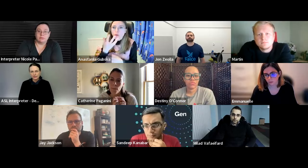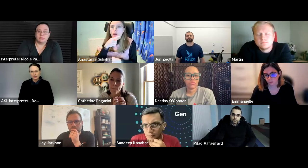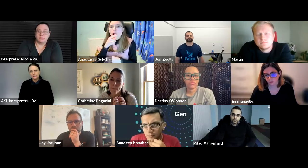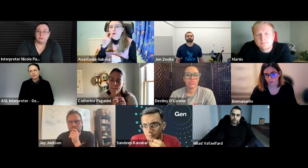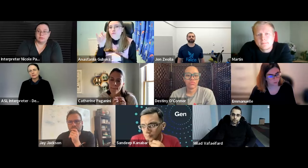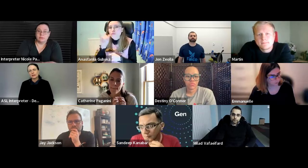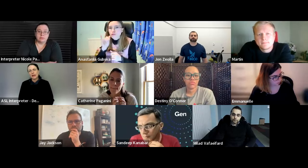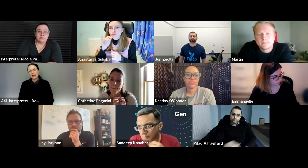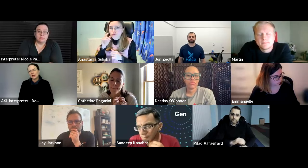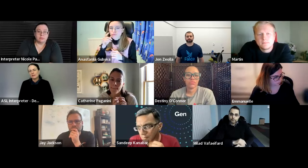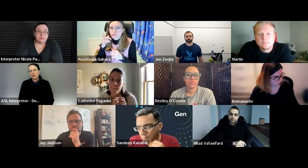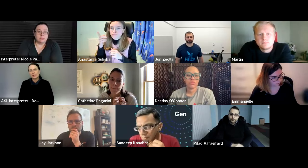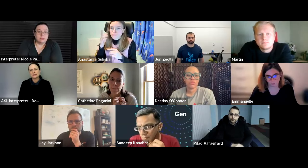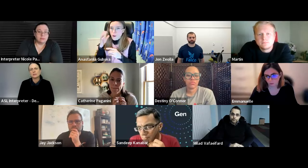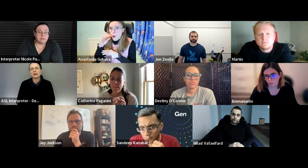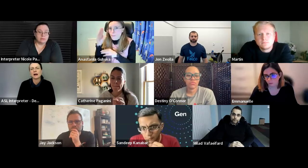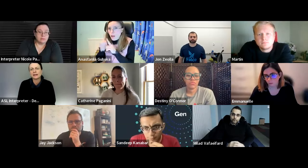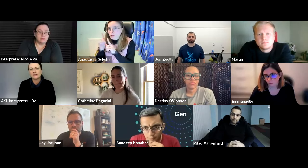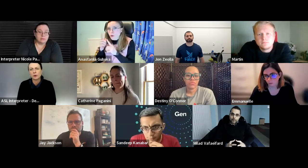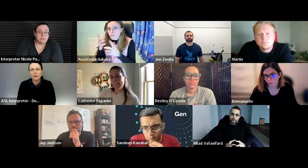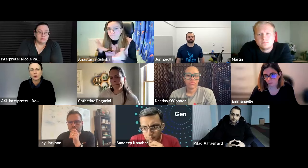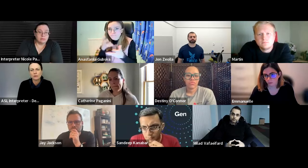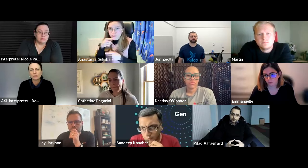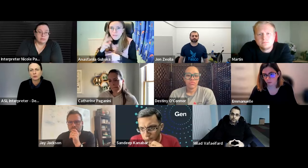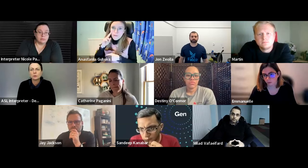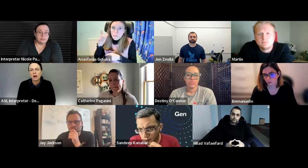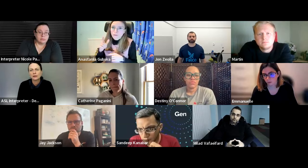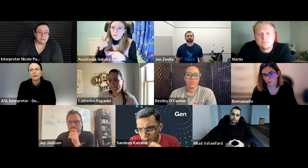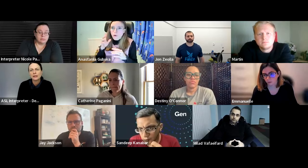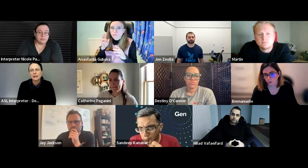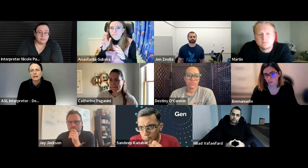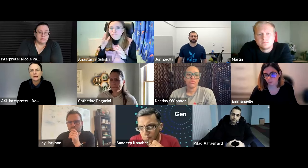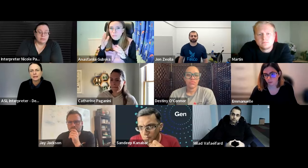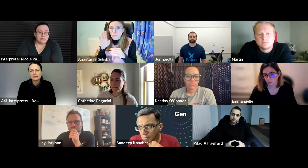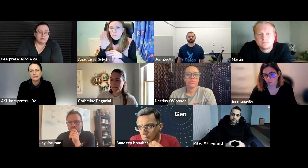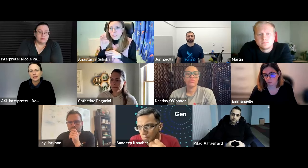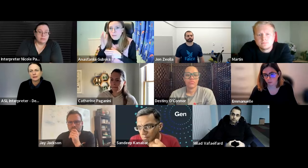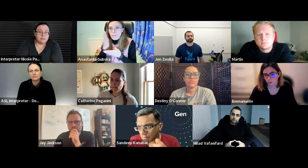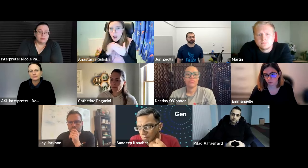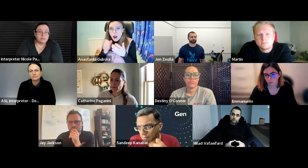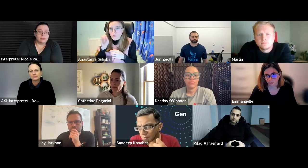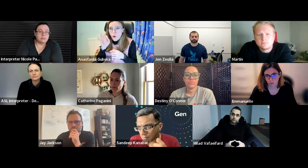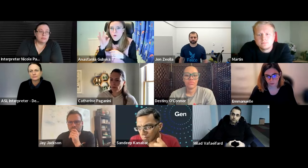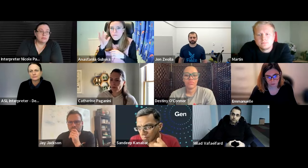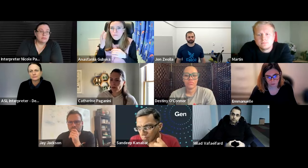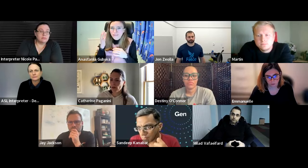if we could get some idea of where they were from kubecon and um